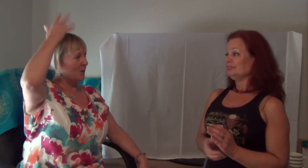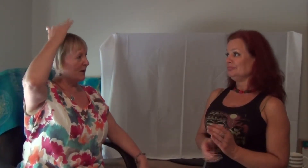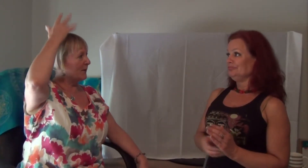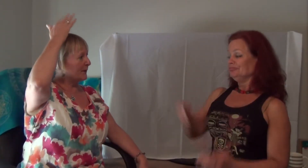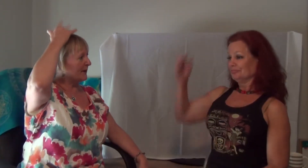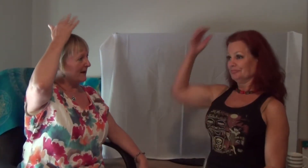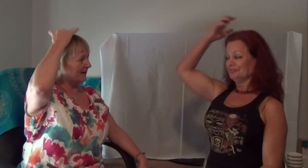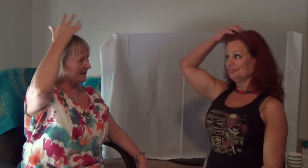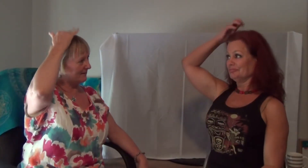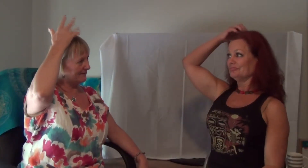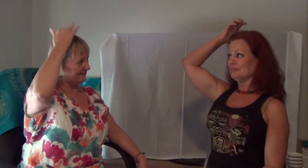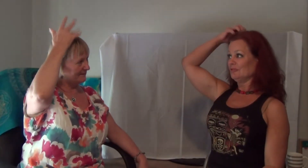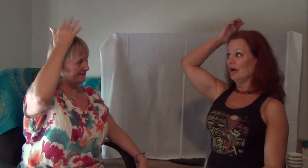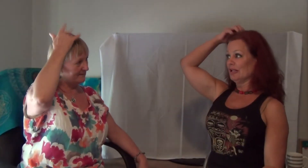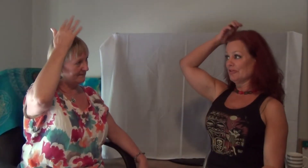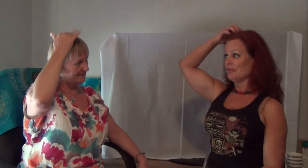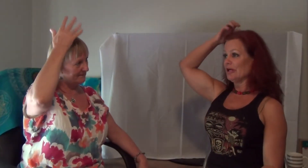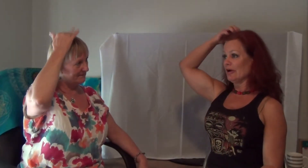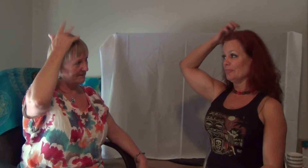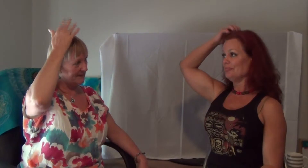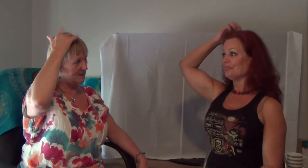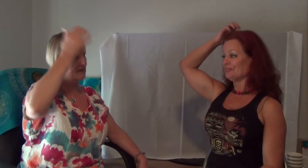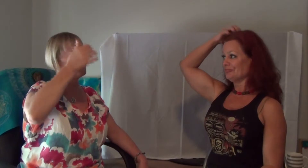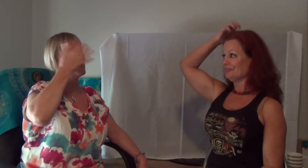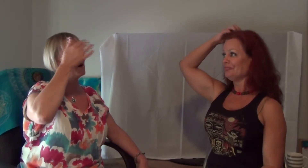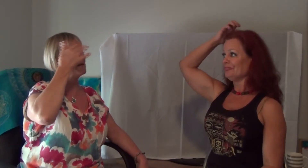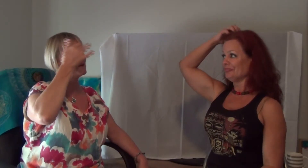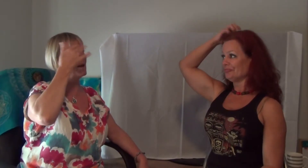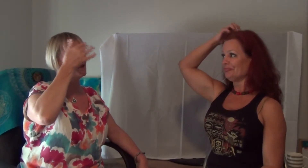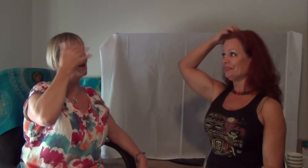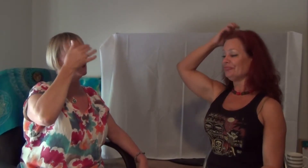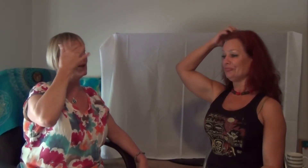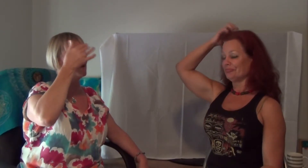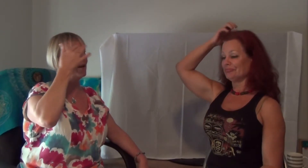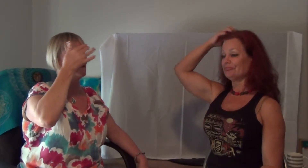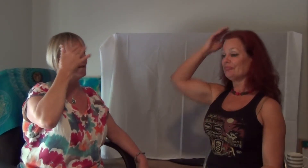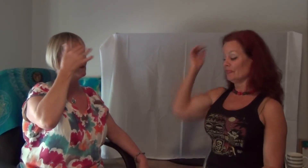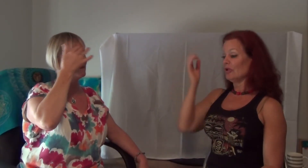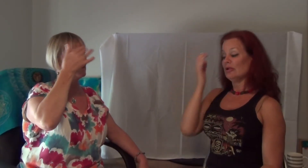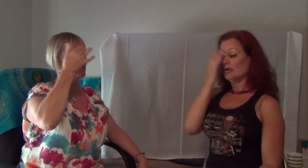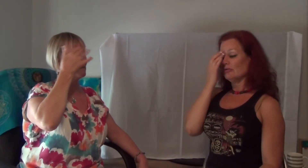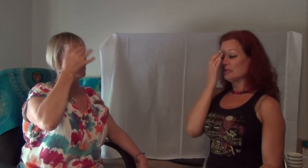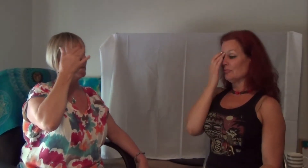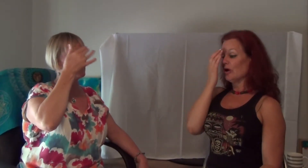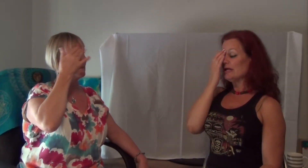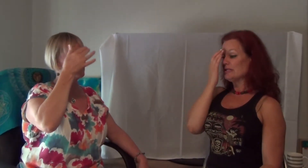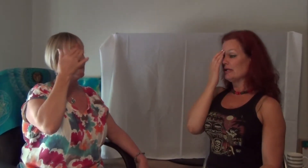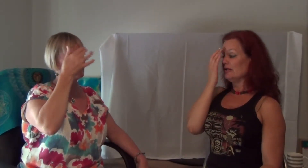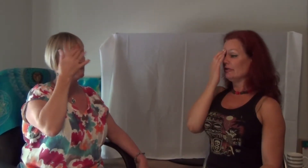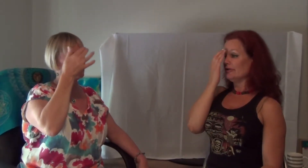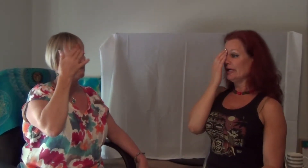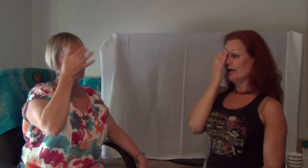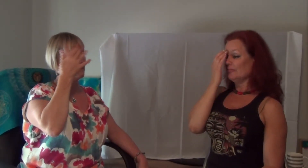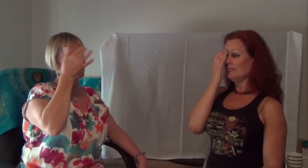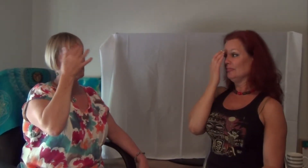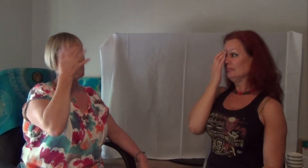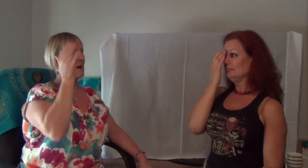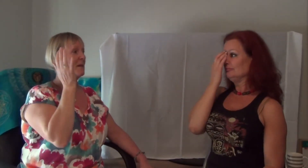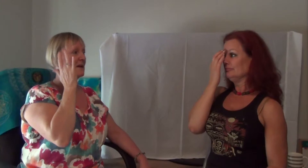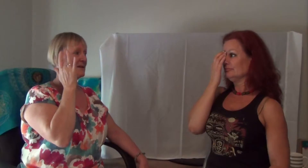Falling through the air. Falling through the air. It was a bright, sunny, clear day. It was a bright, sunny, clear day. Maybe I